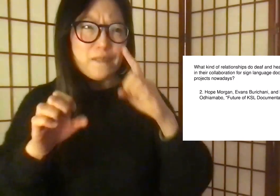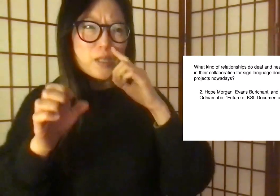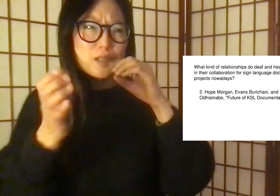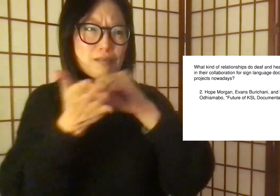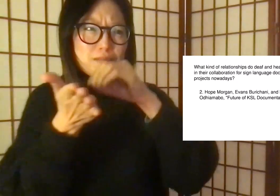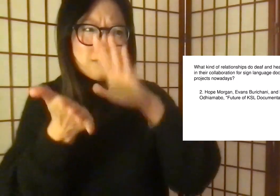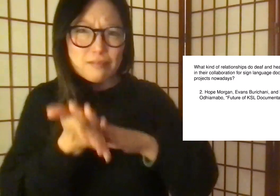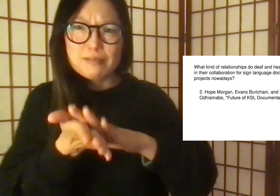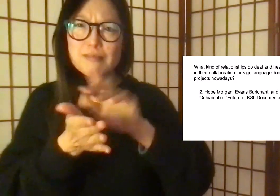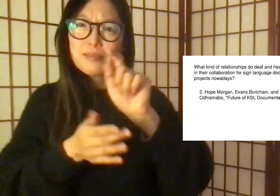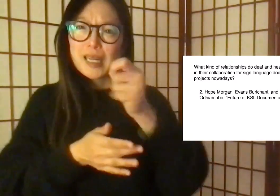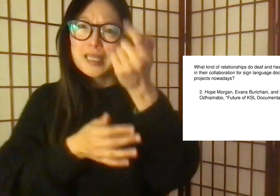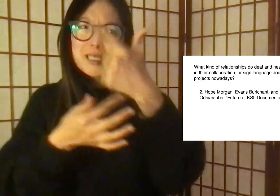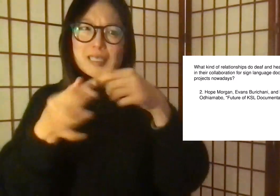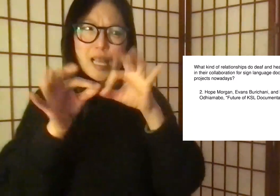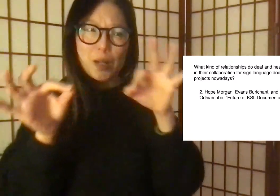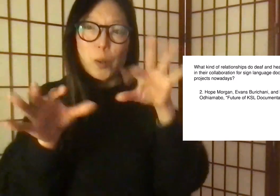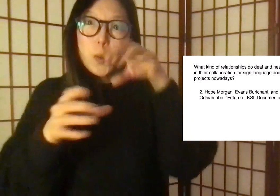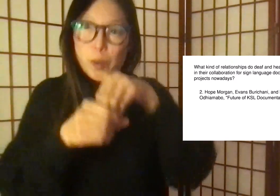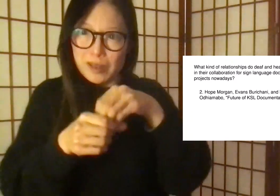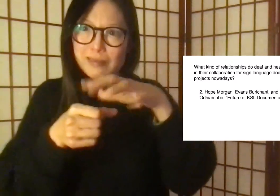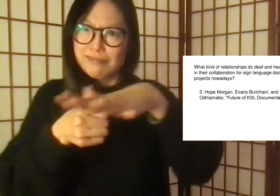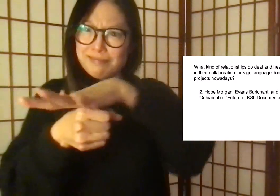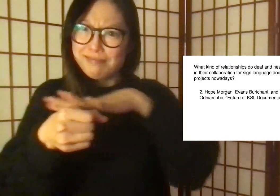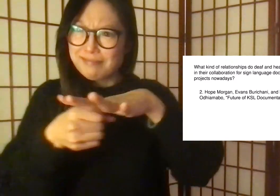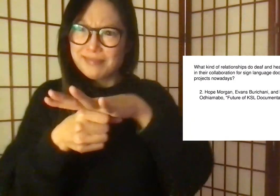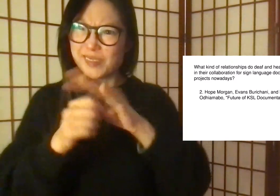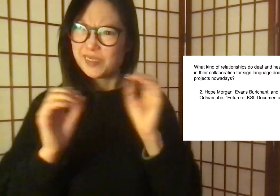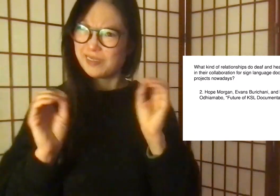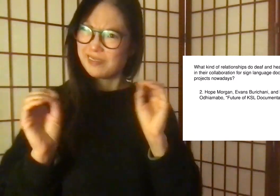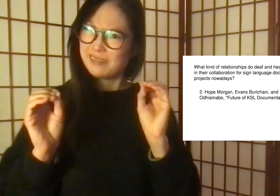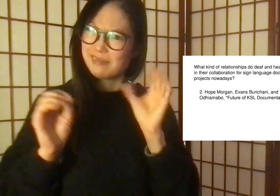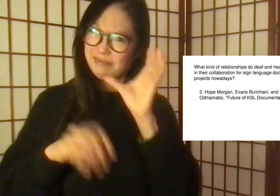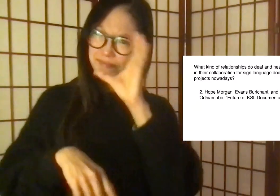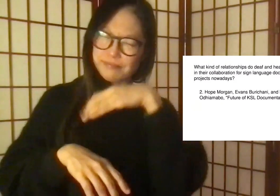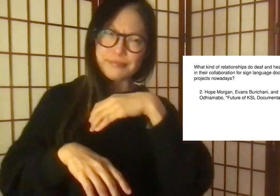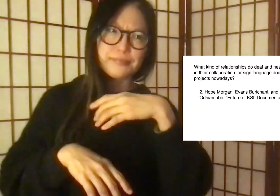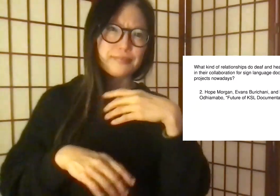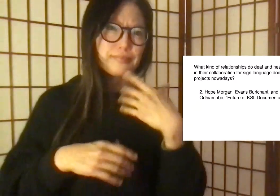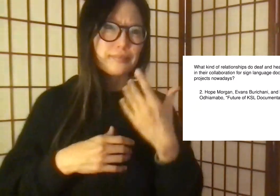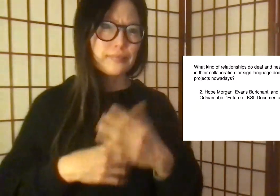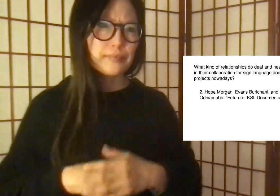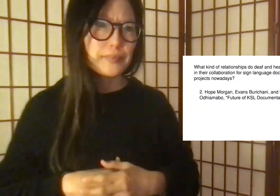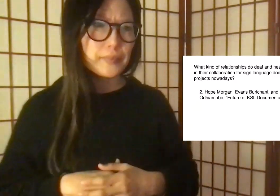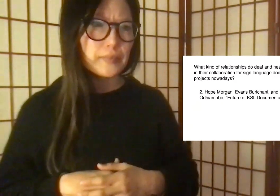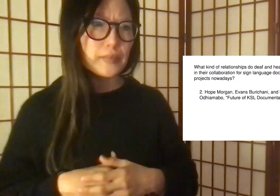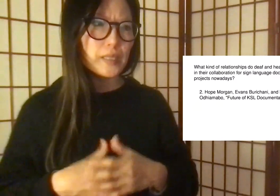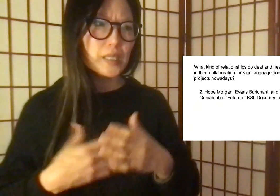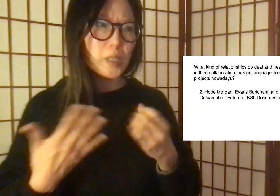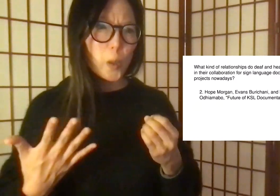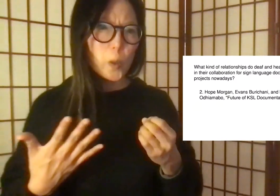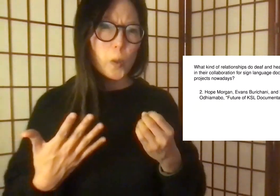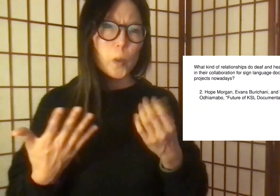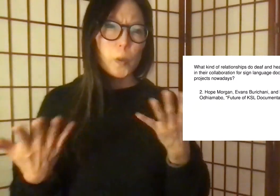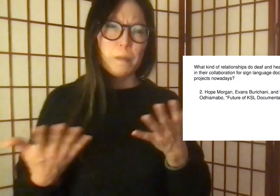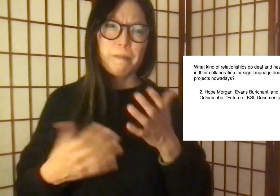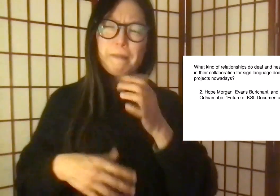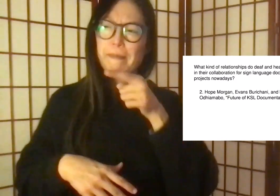Ironically, at the same time, there is no active national effort to